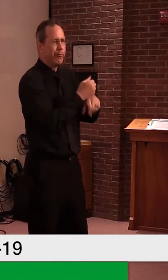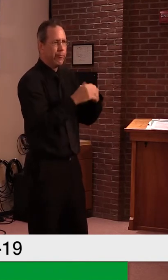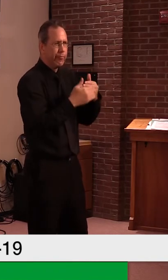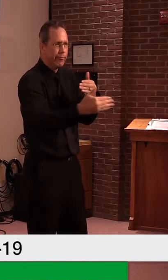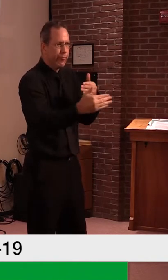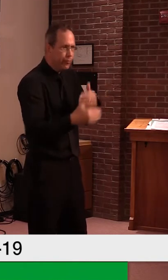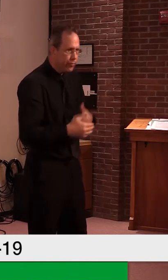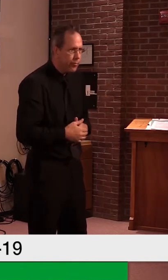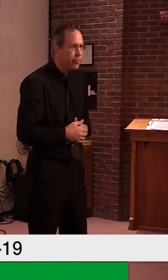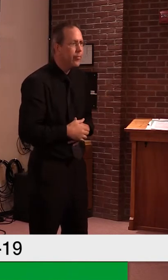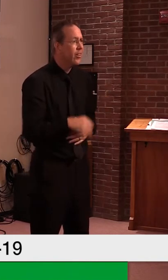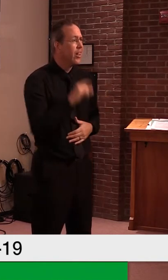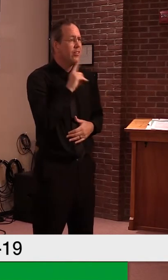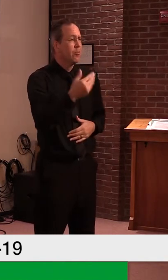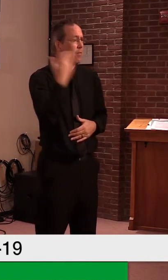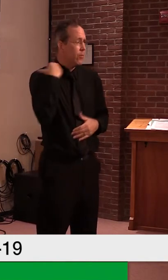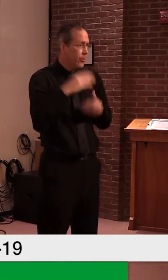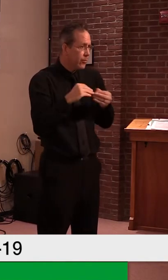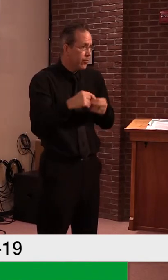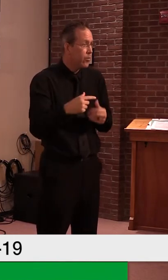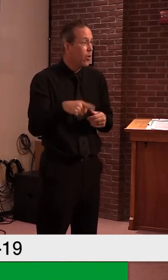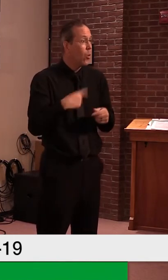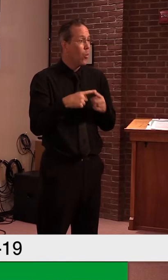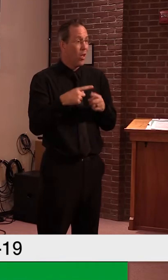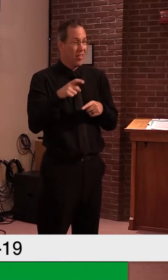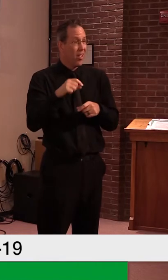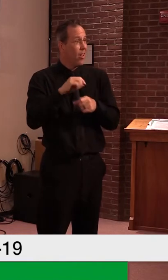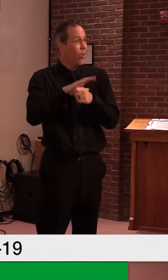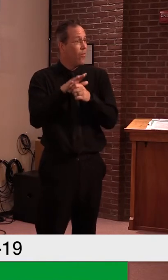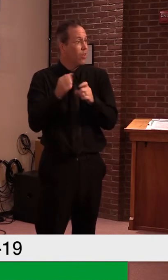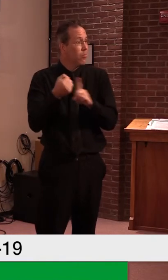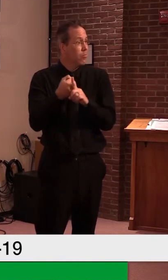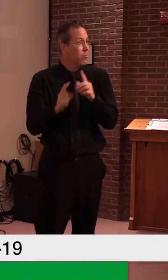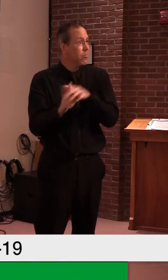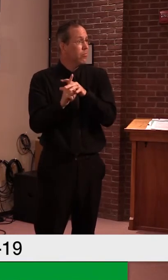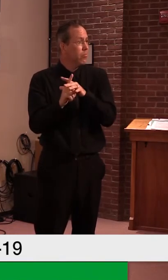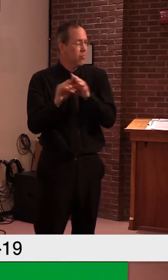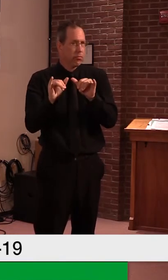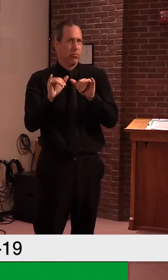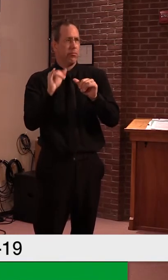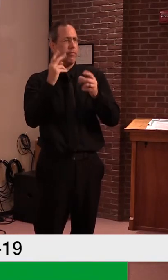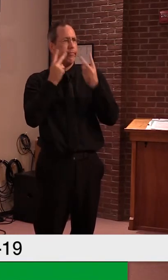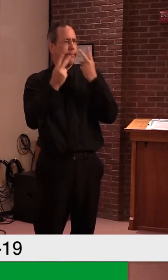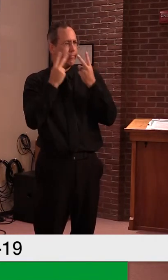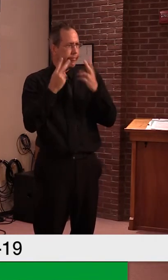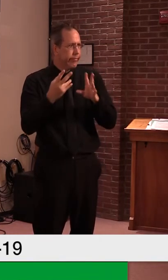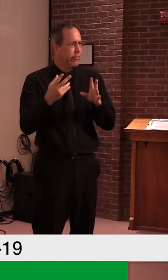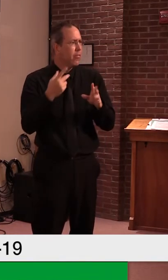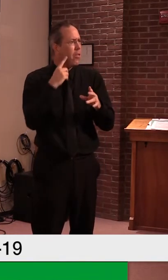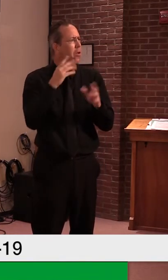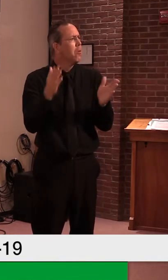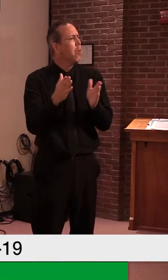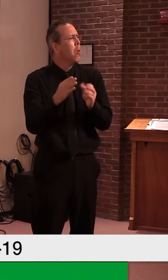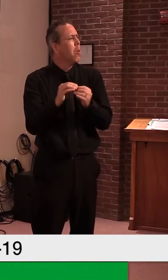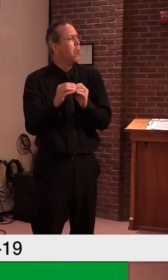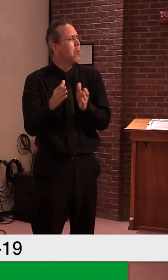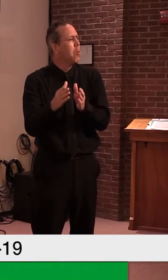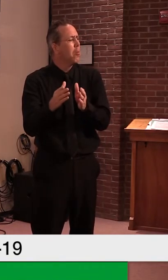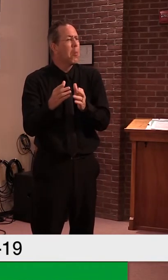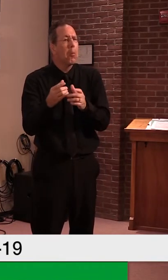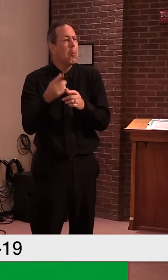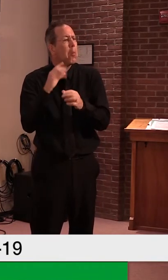as soon as the virus started to change it in a low virus environment, that's probably okay.